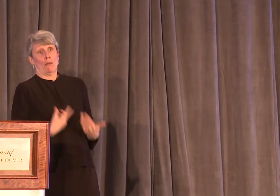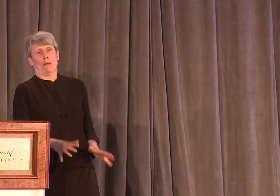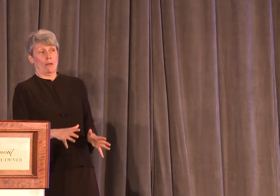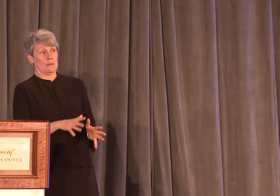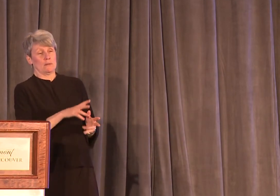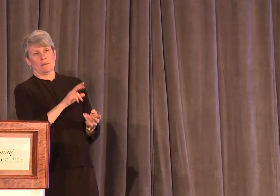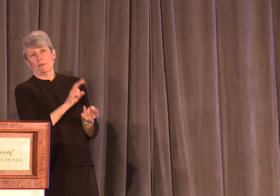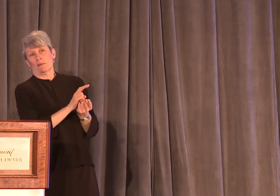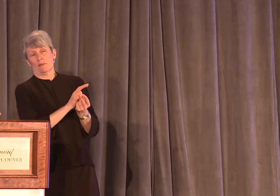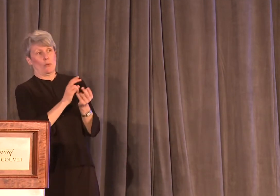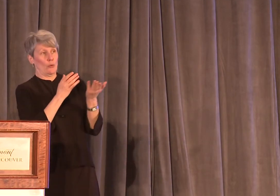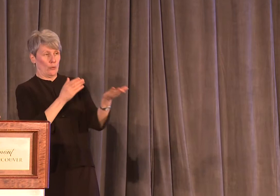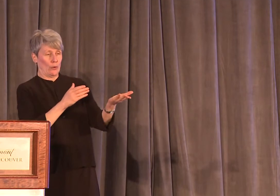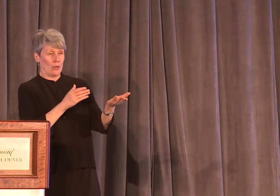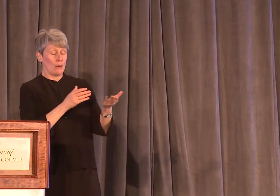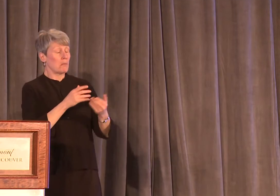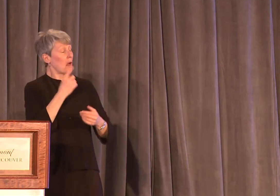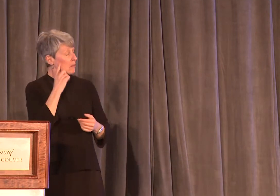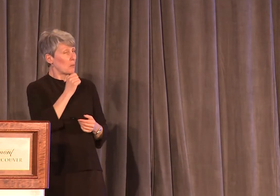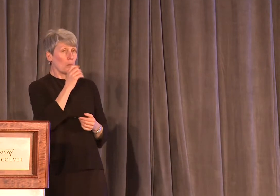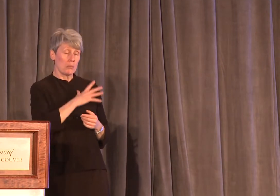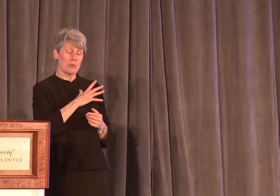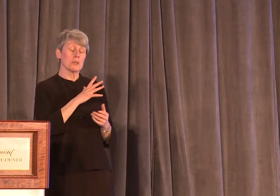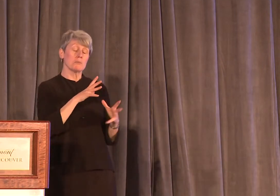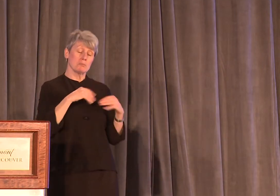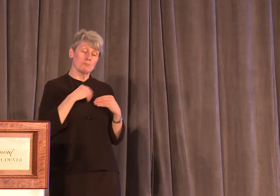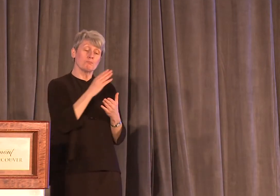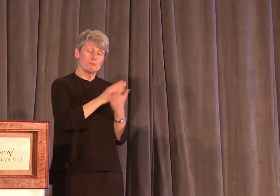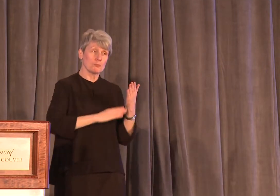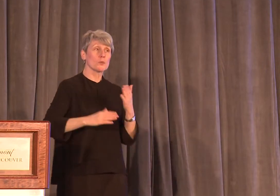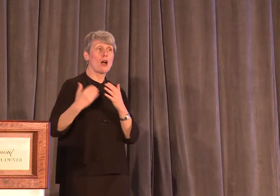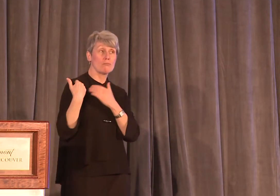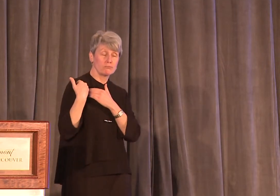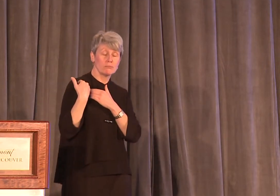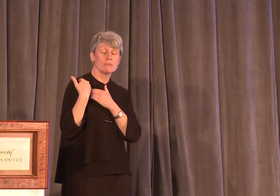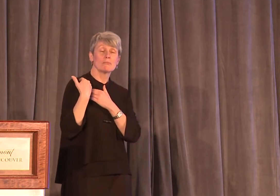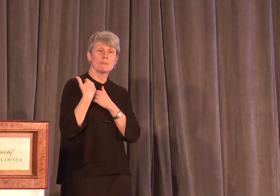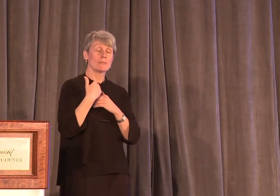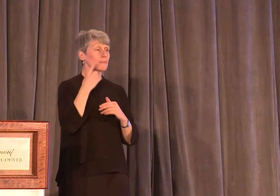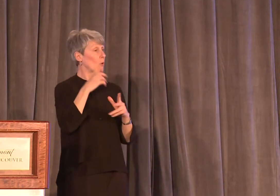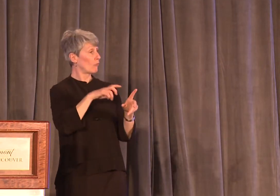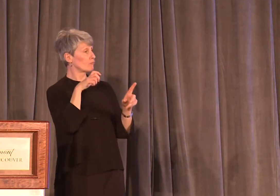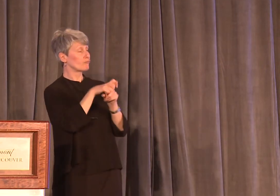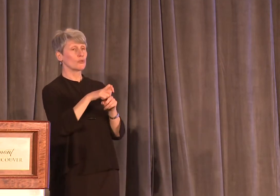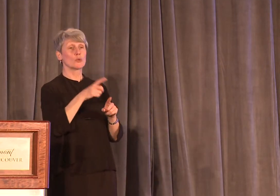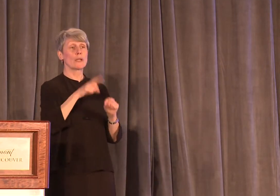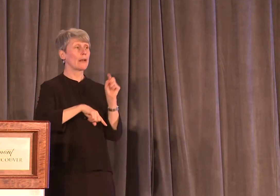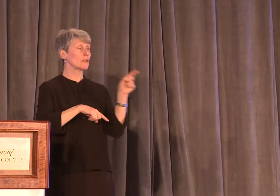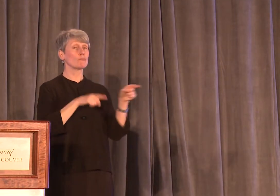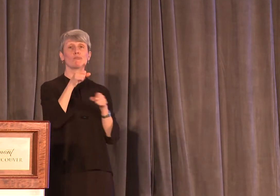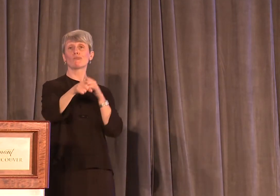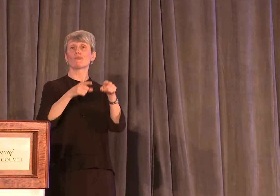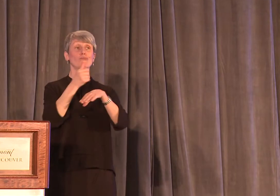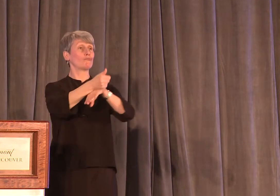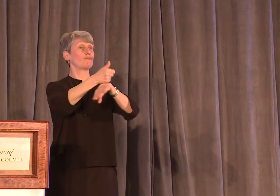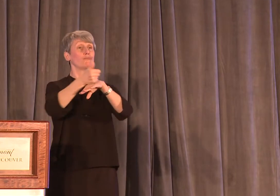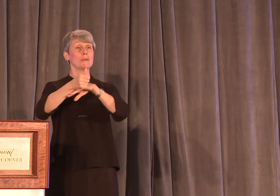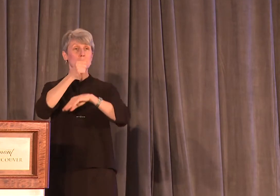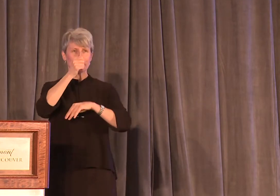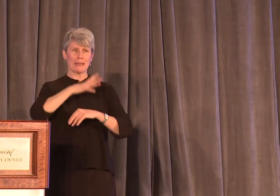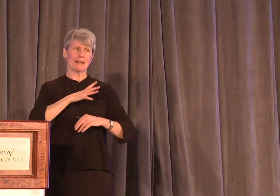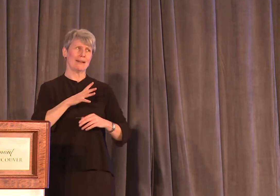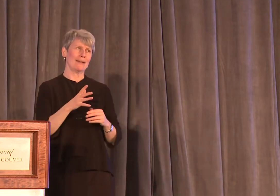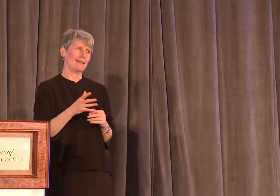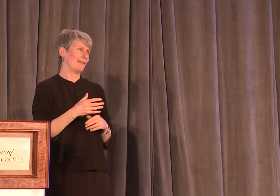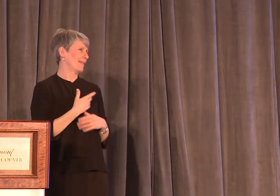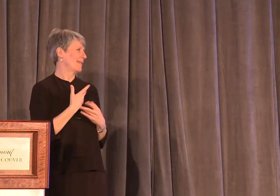But I think a woman also has responsibilities when it comes to sexual assault. You can't just go around blaming men for everything. I think there